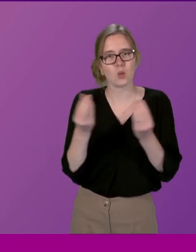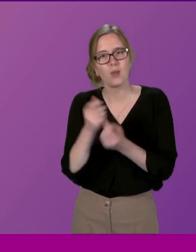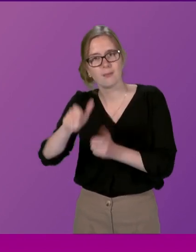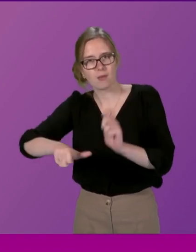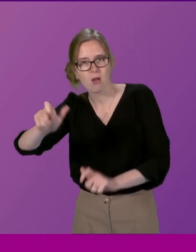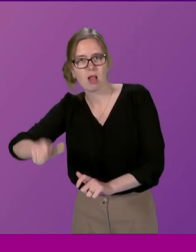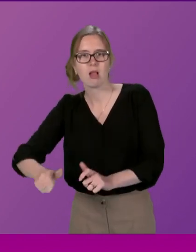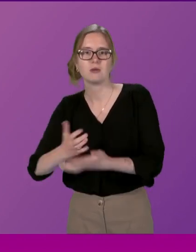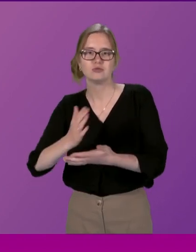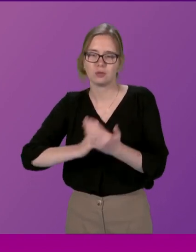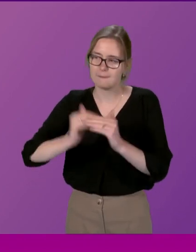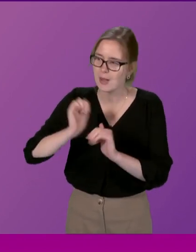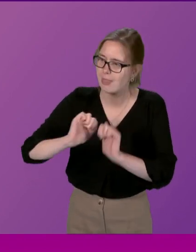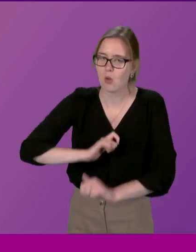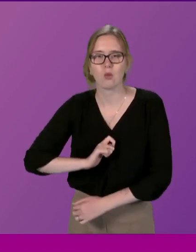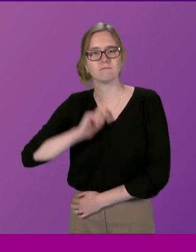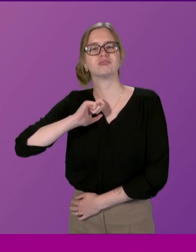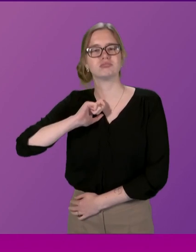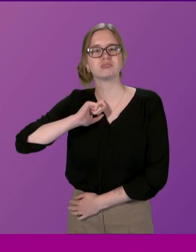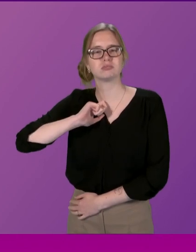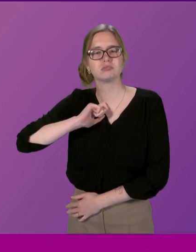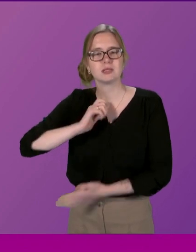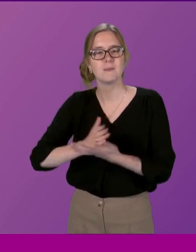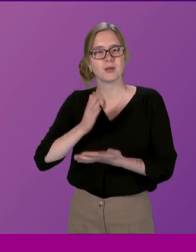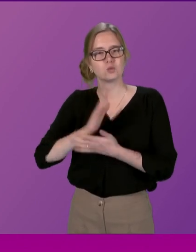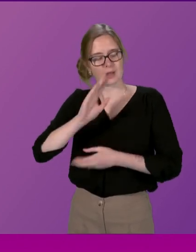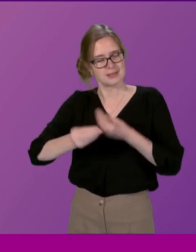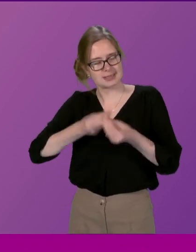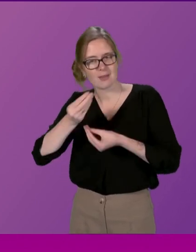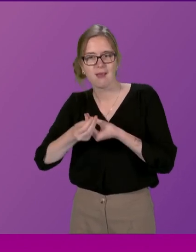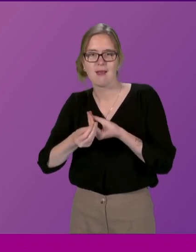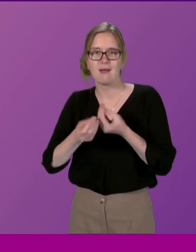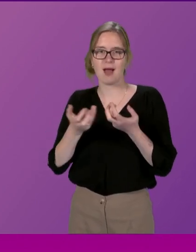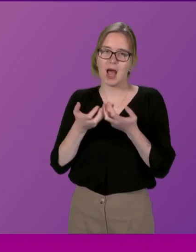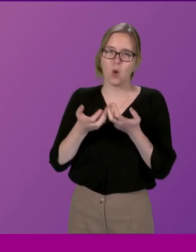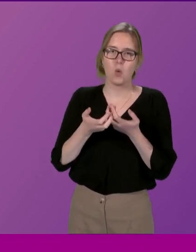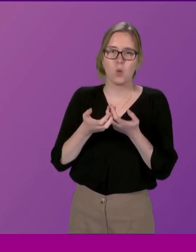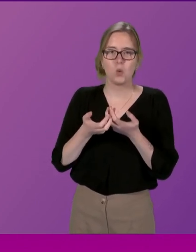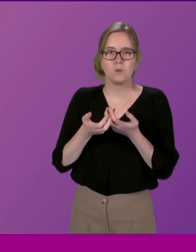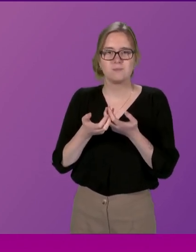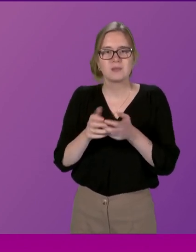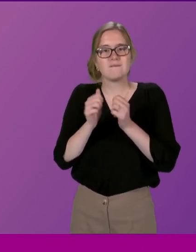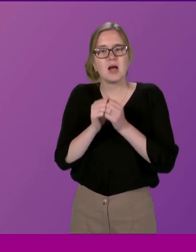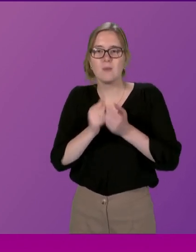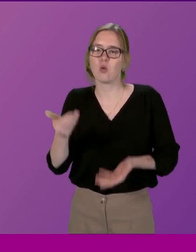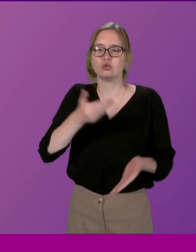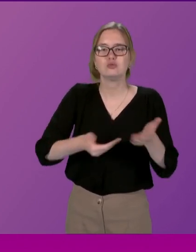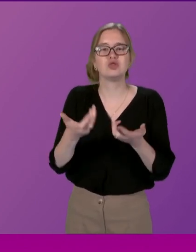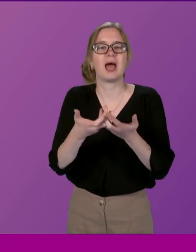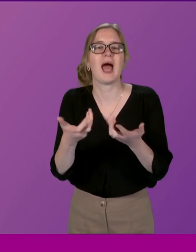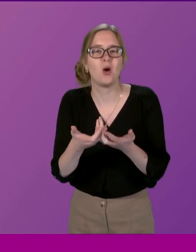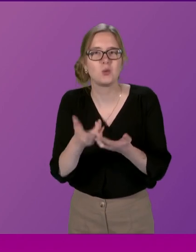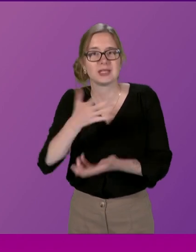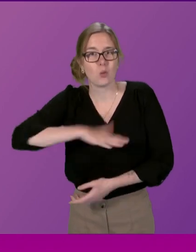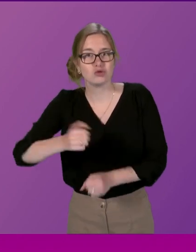citizens to build their confidence and to be able to explain a little bit about how to make a valuable contribution because